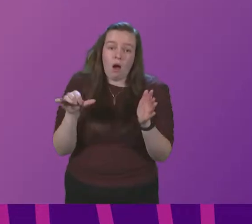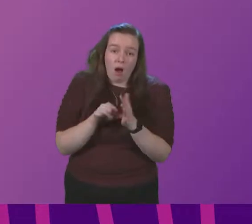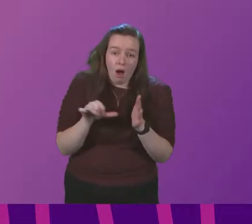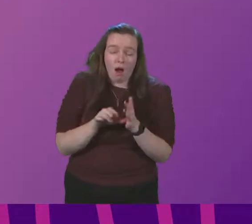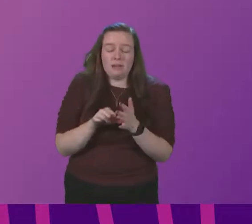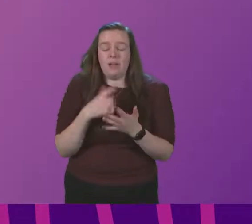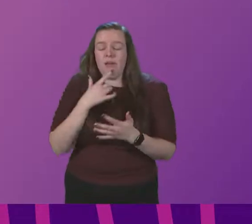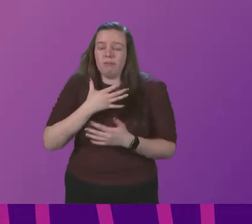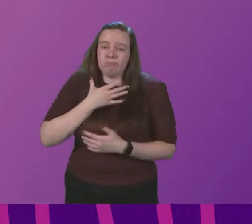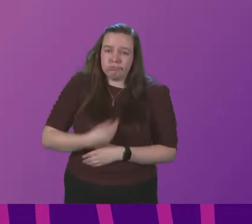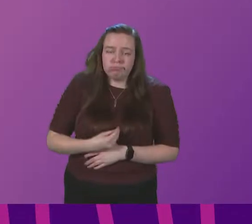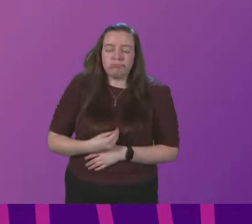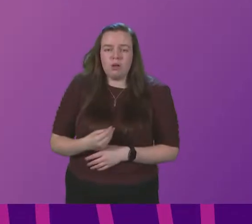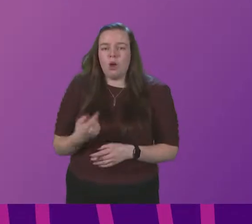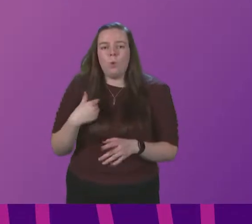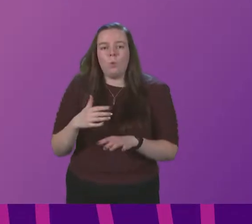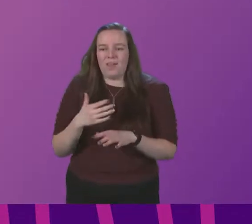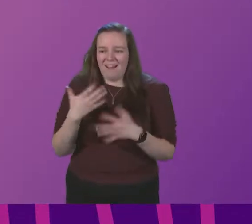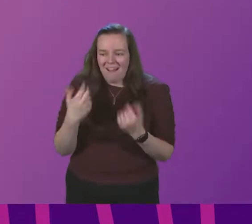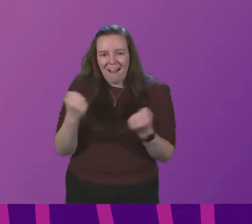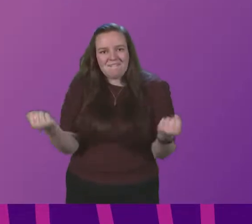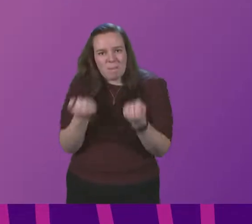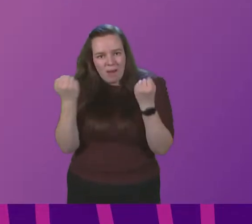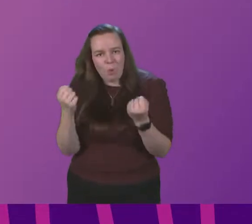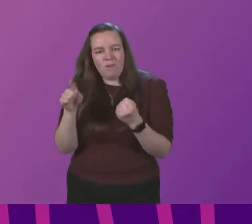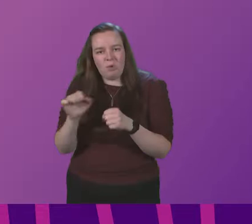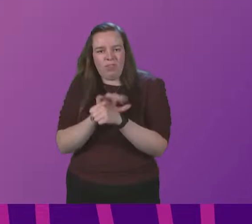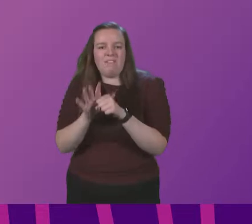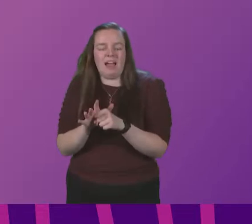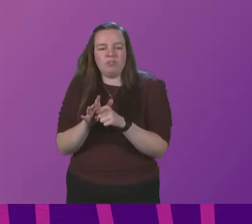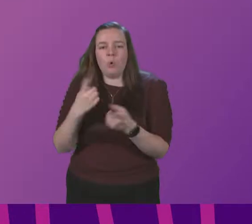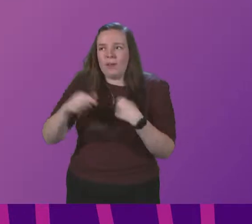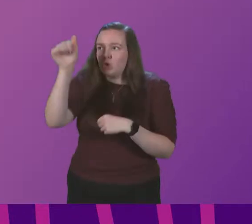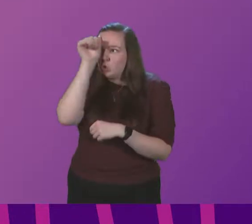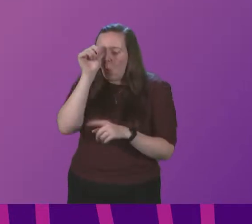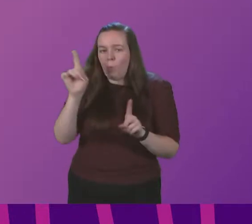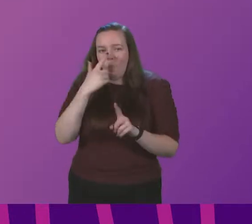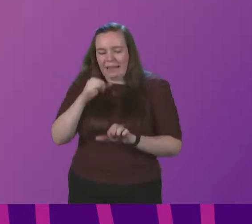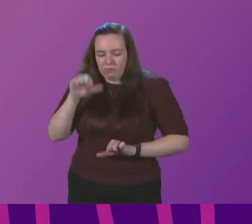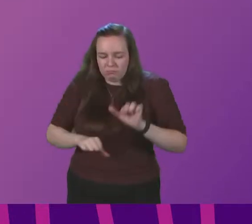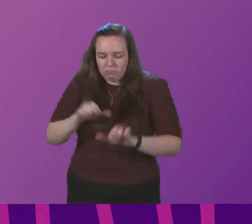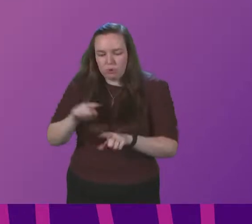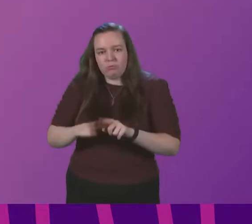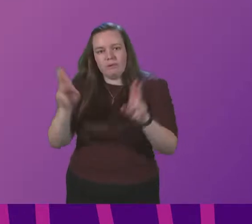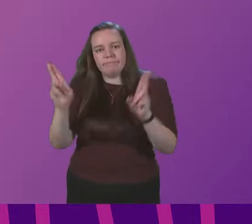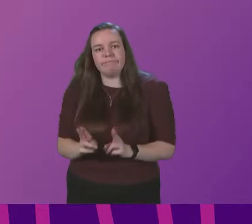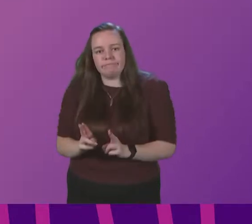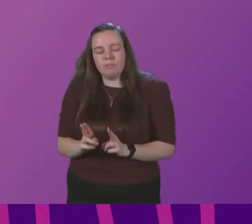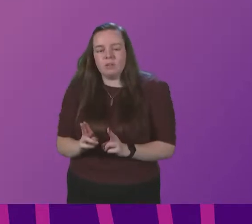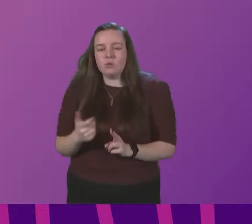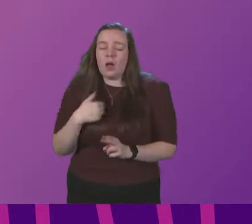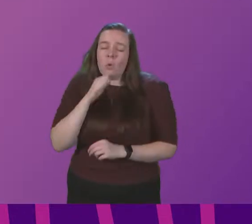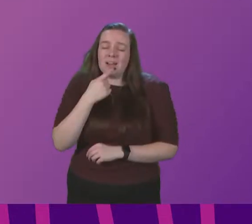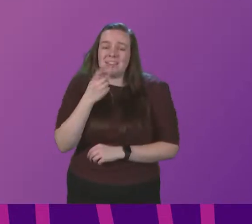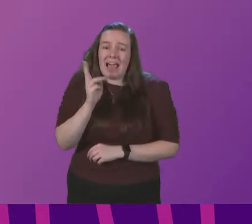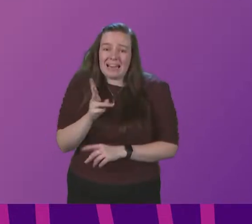wearying, though this is, we are not powerless in the face of the virus. We know the steps we can take to slow it down. So I will stress